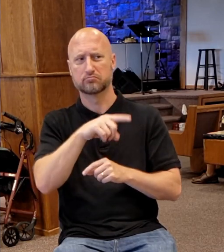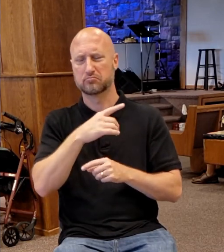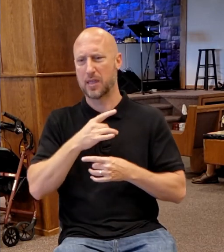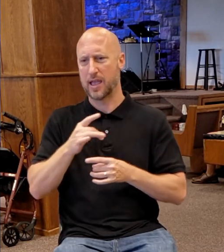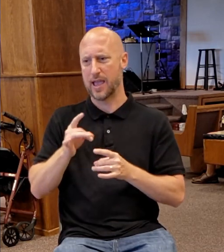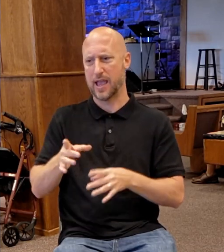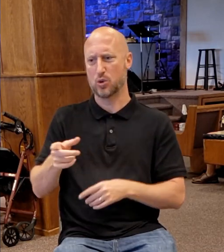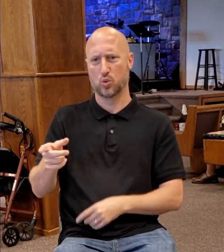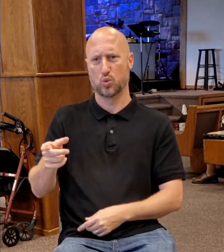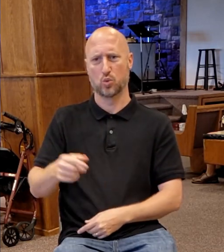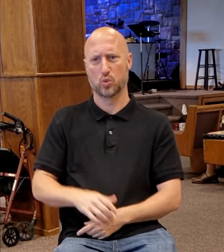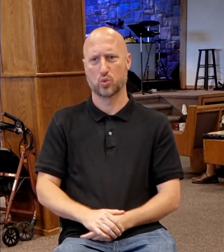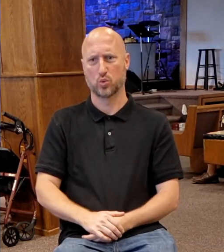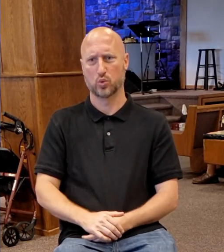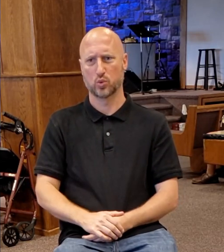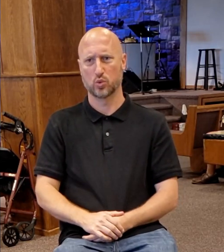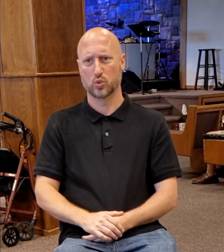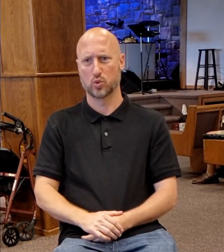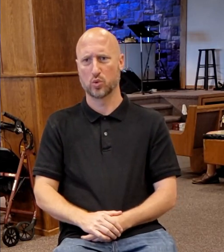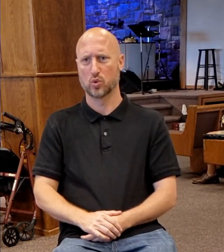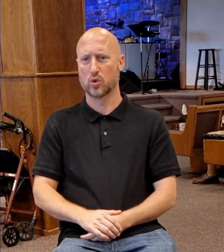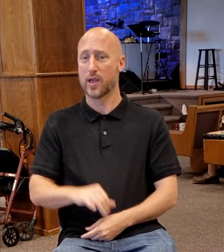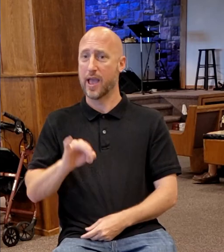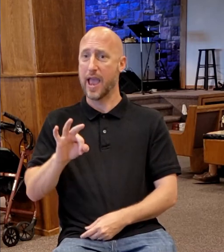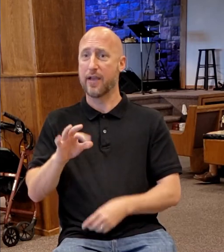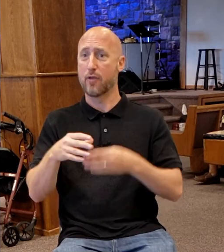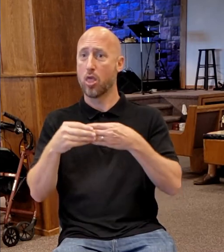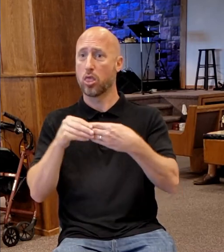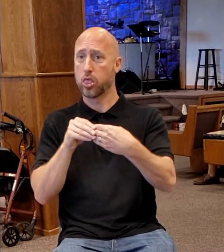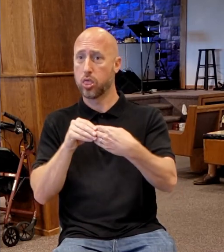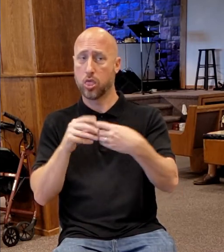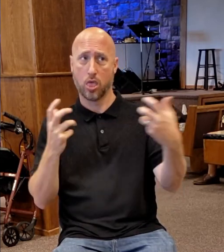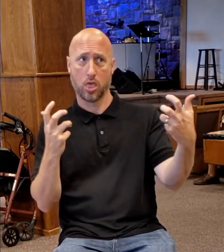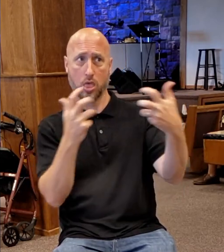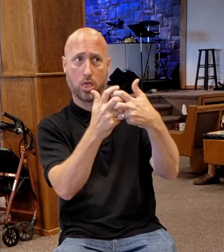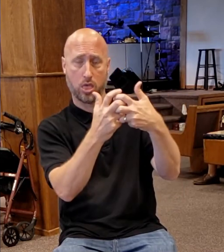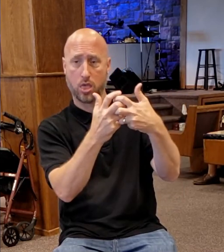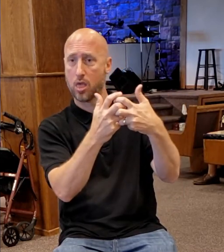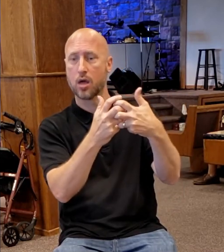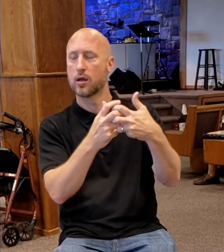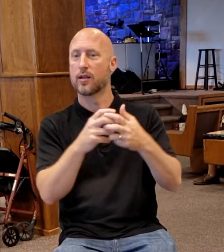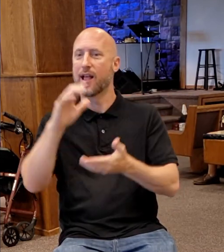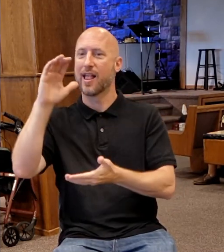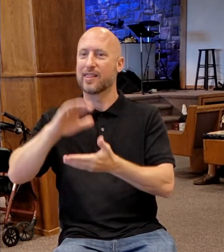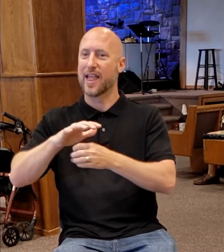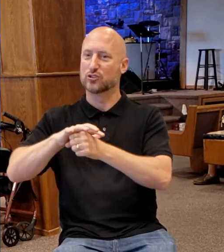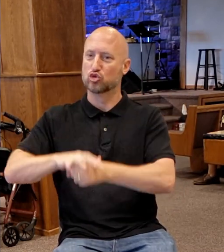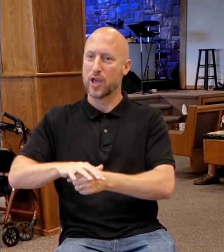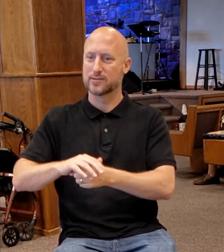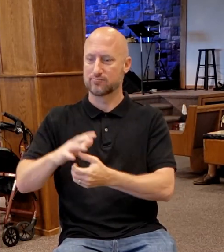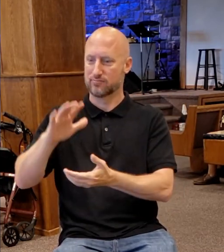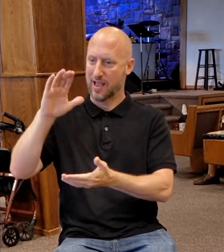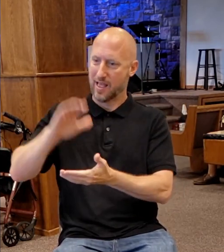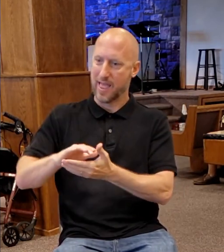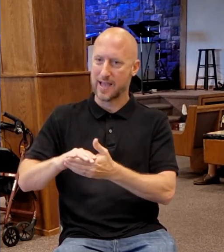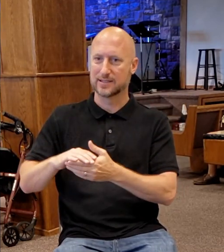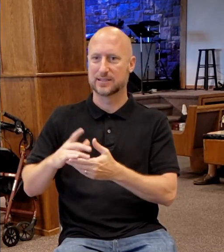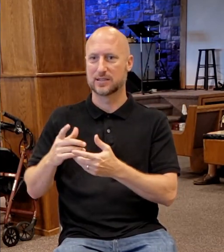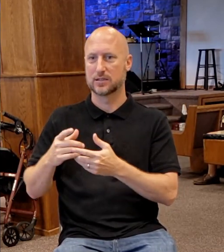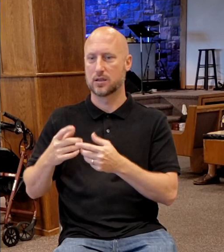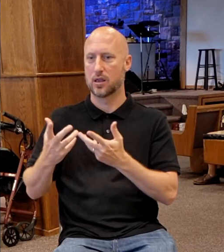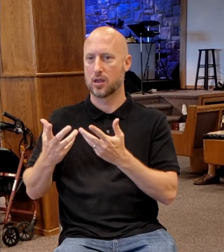agita. You know, look, he's going to say the world doesn't hate you. You're part of the world.